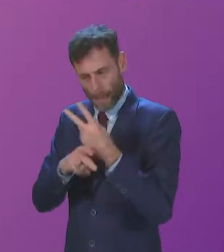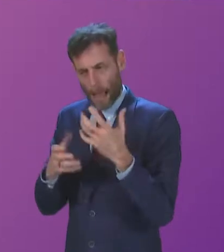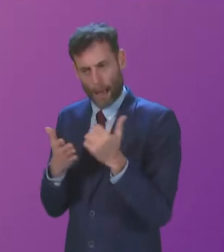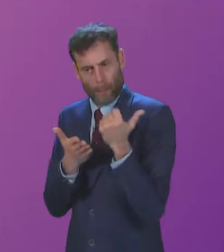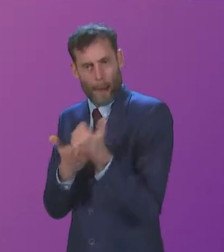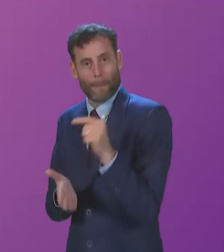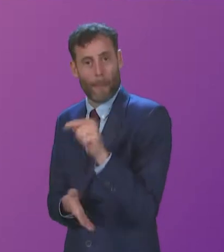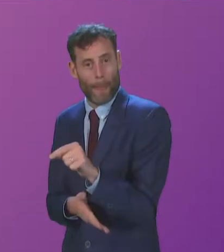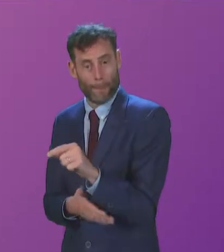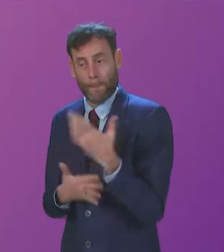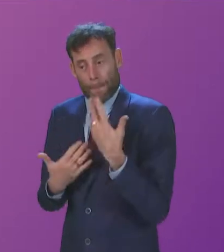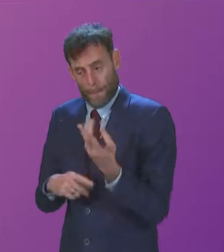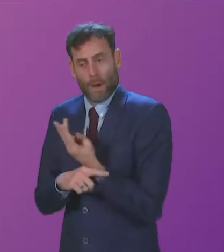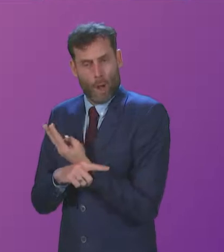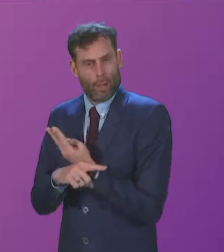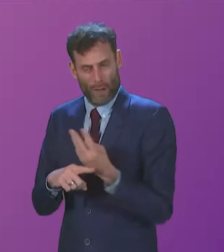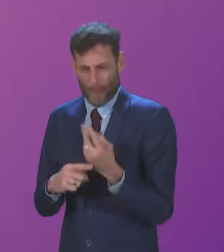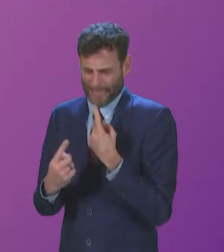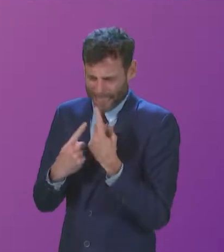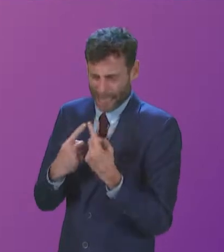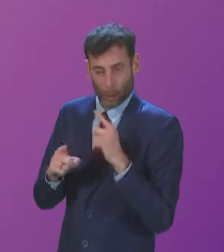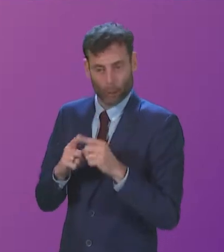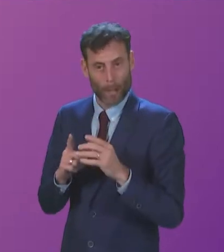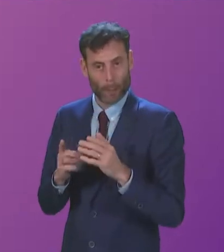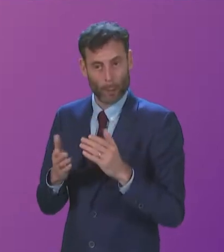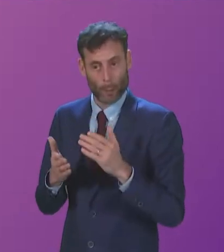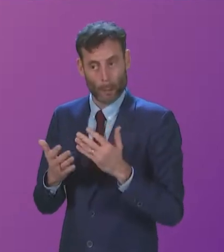why, for the last three weeks, we've seen an improvement in any performance.